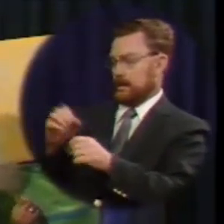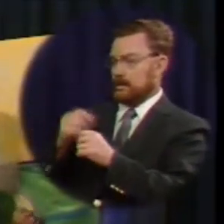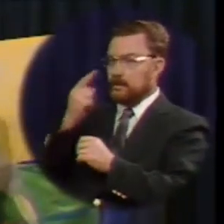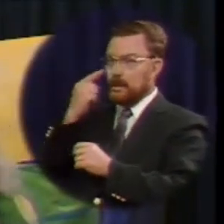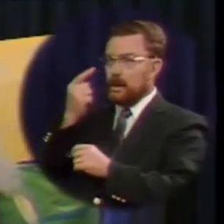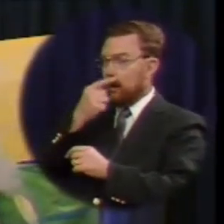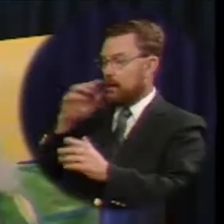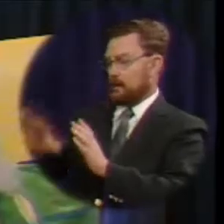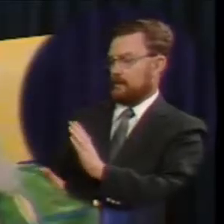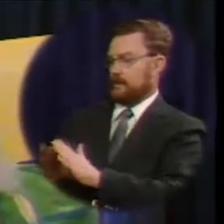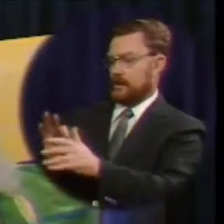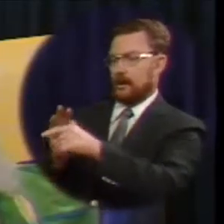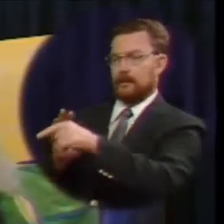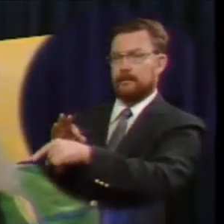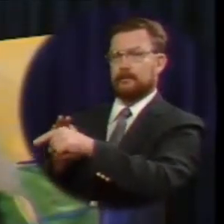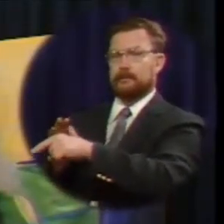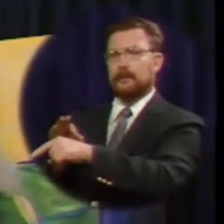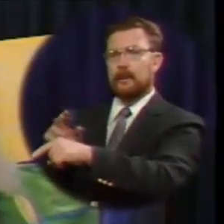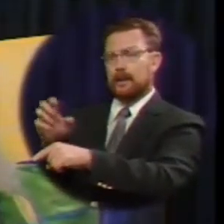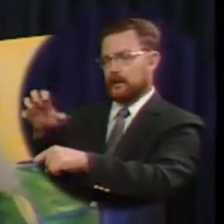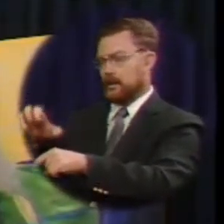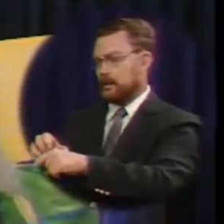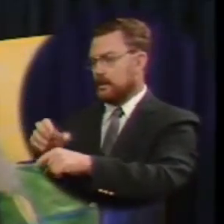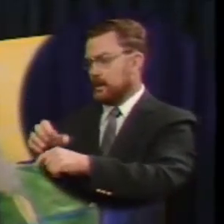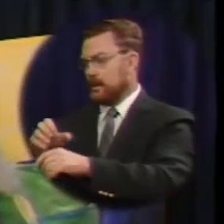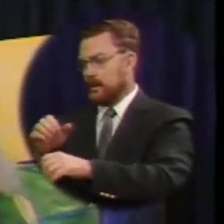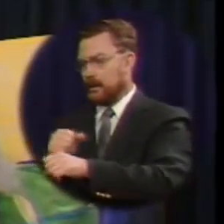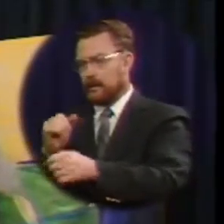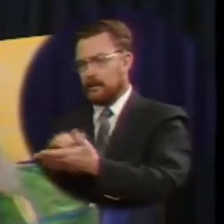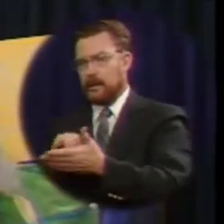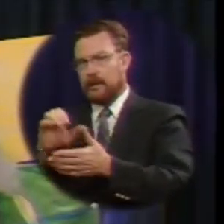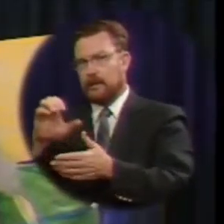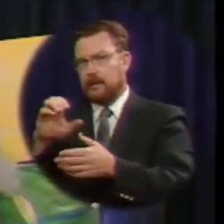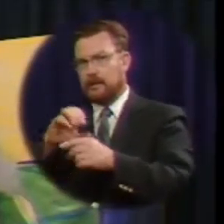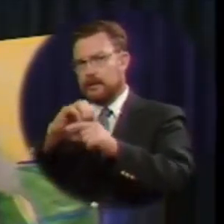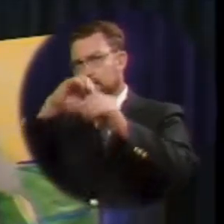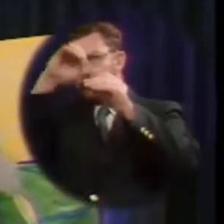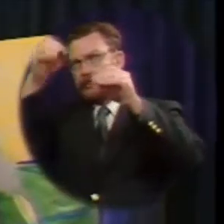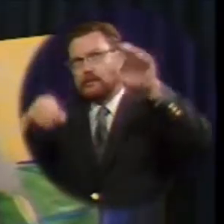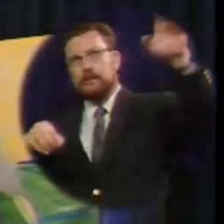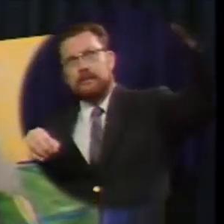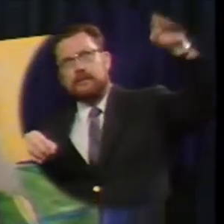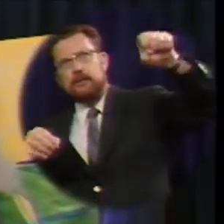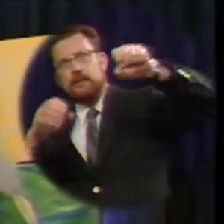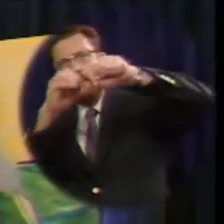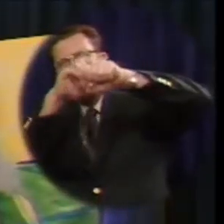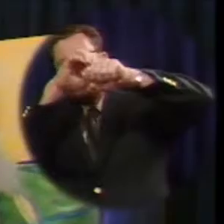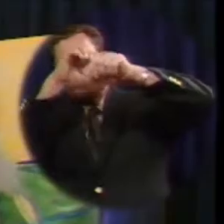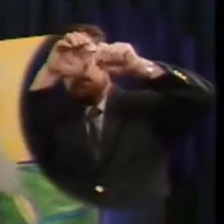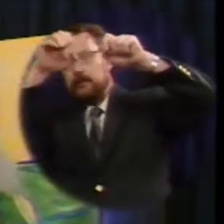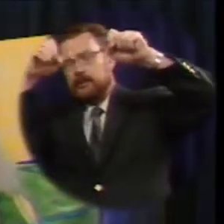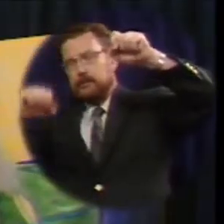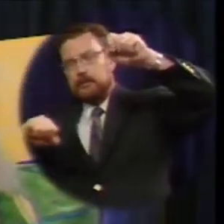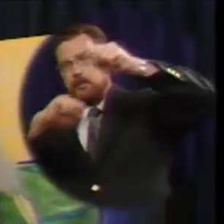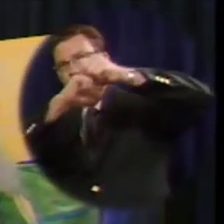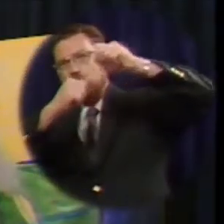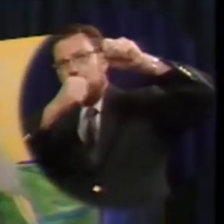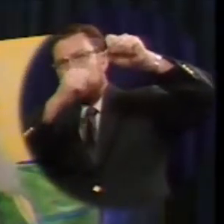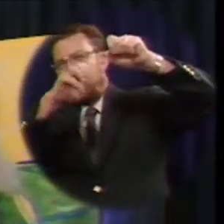find the stray he digs the point of his shepherd's crook into the mountain's rocky side to sustain himself while he